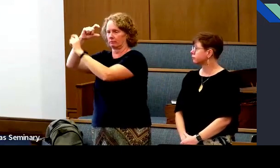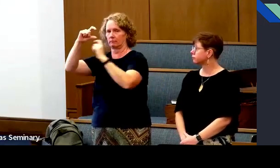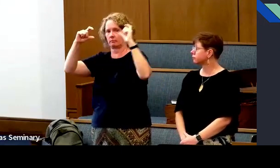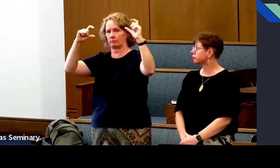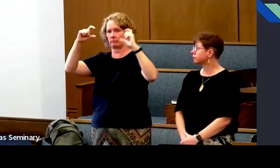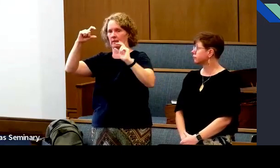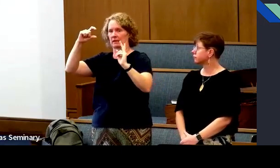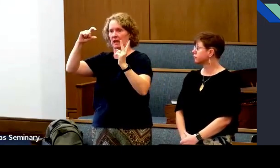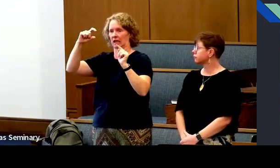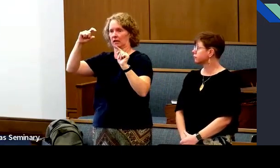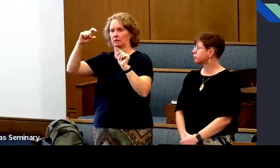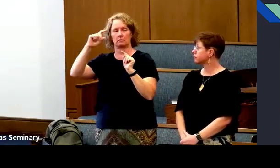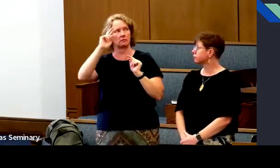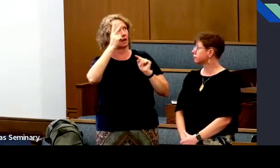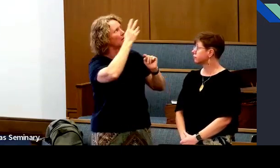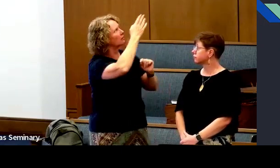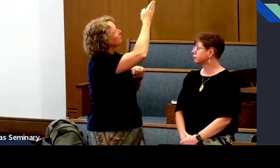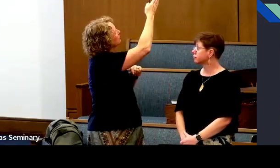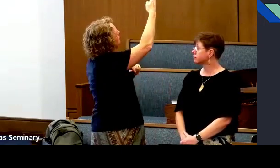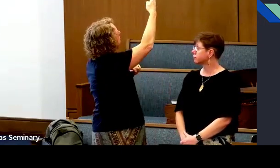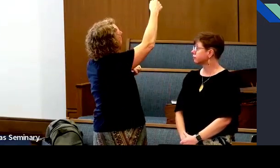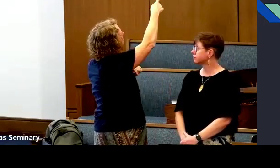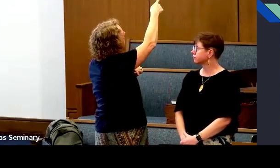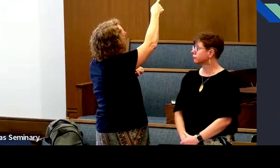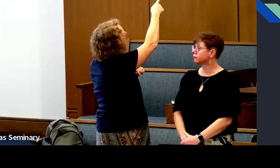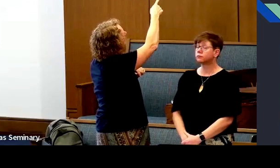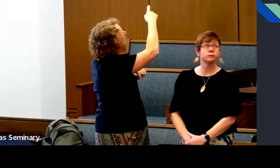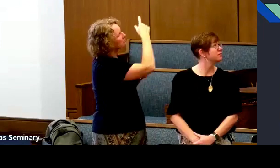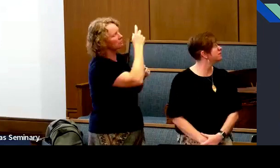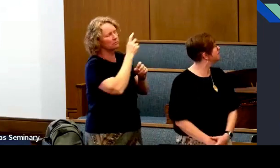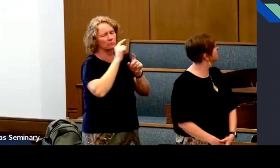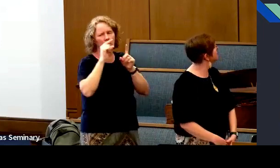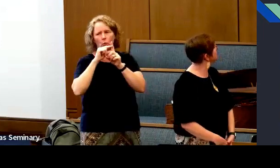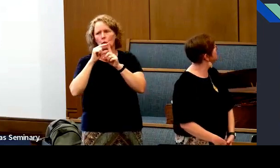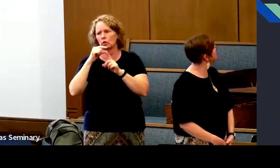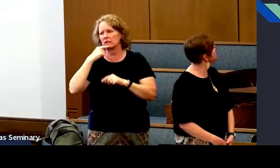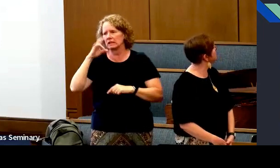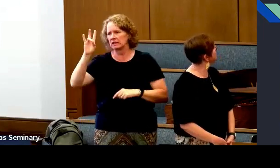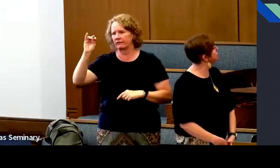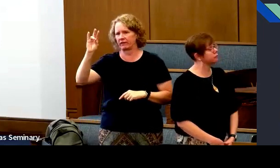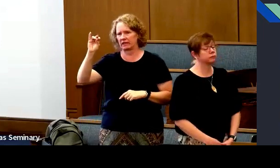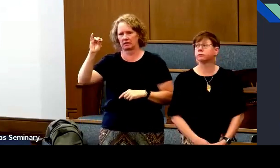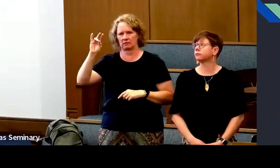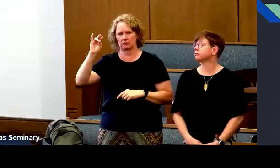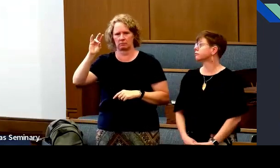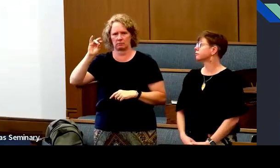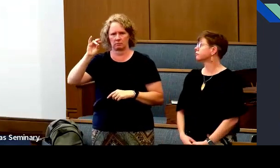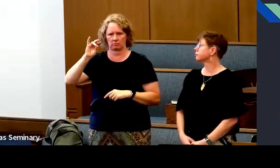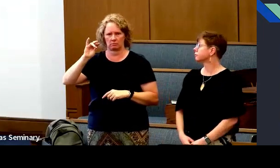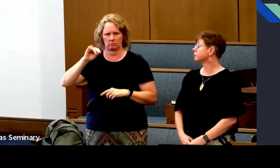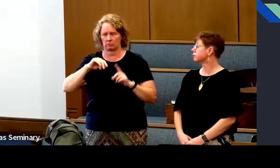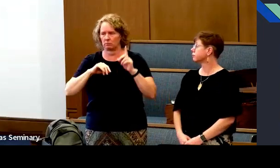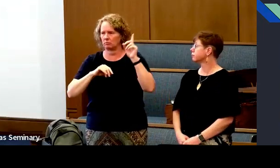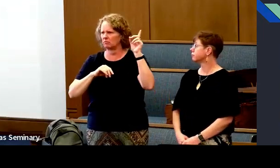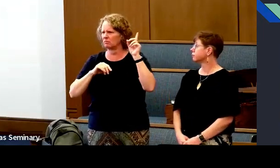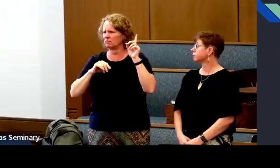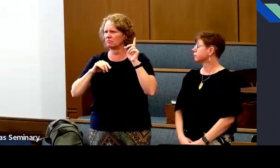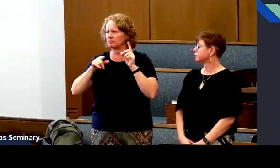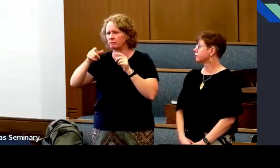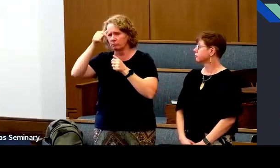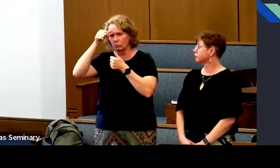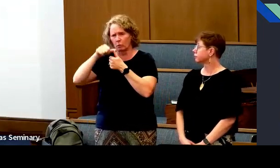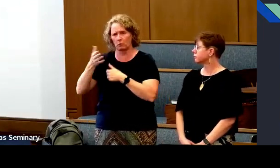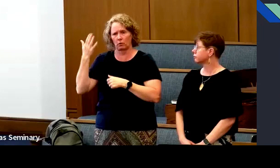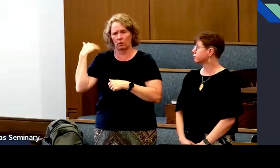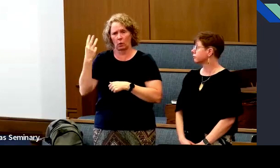Do you see these other boxes? There's a second one that says the 70, the